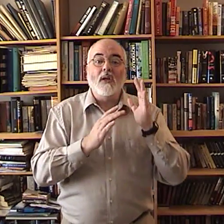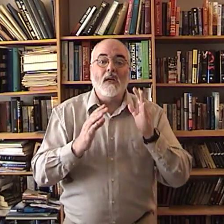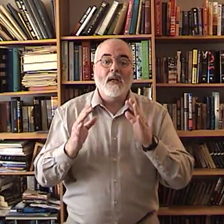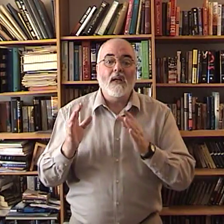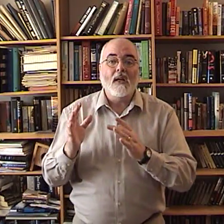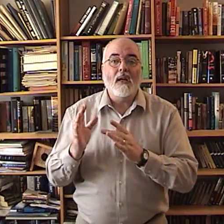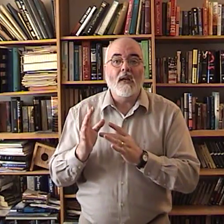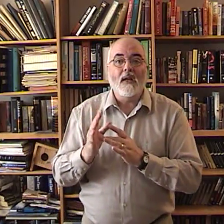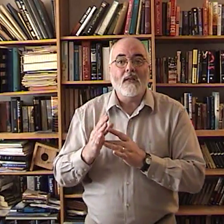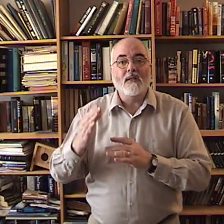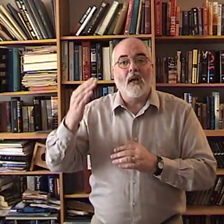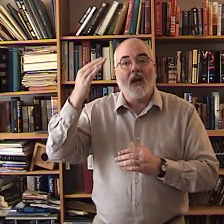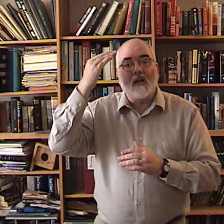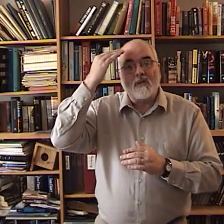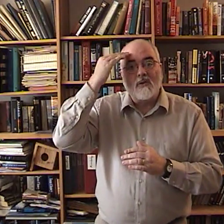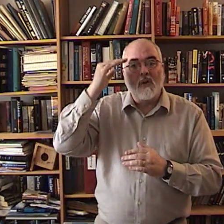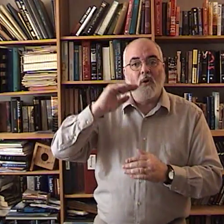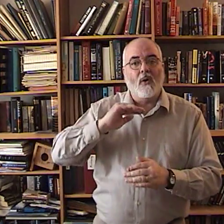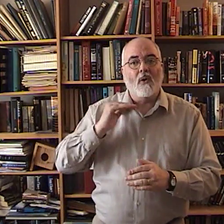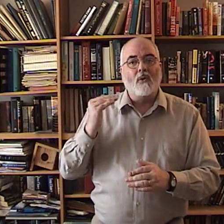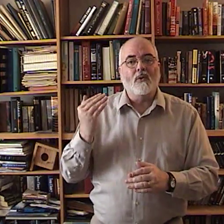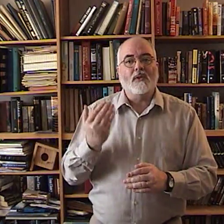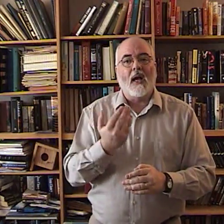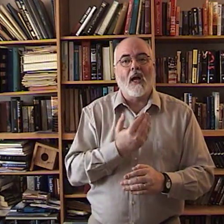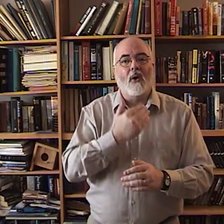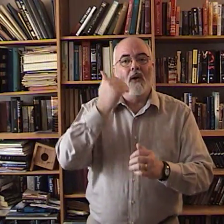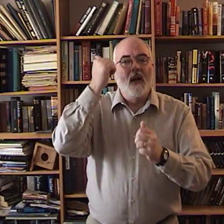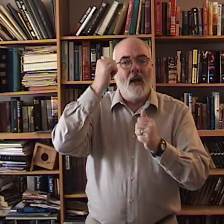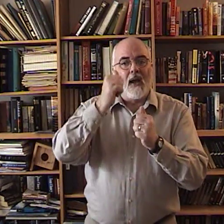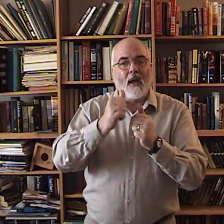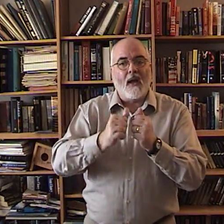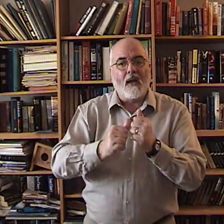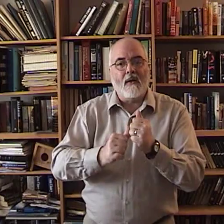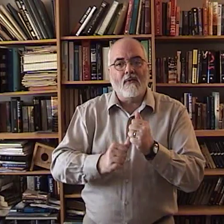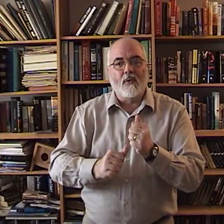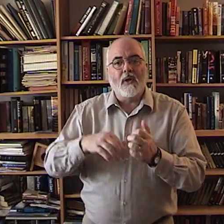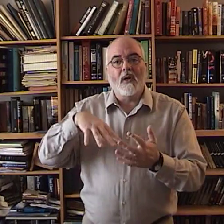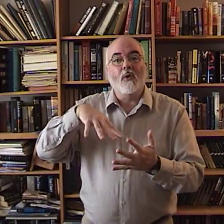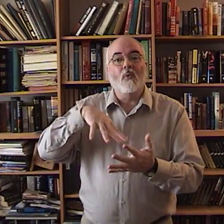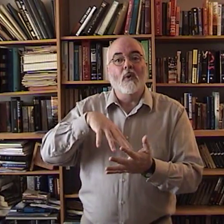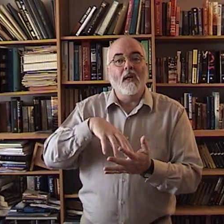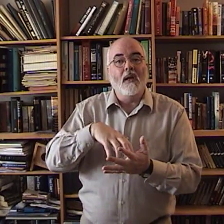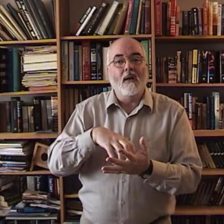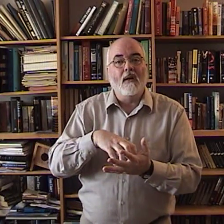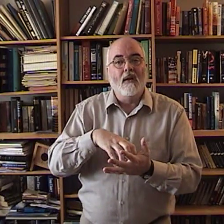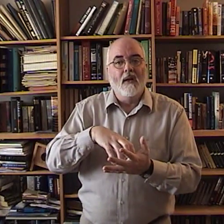Jesus knows our every weakness.